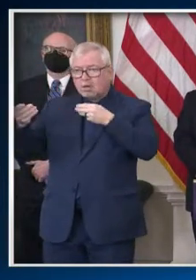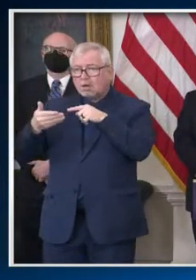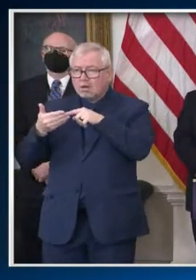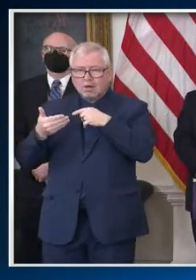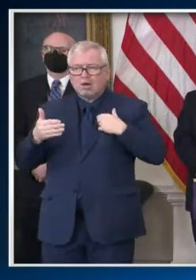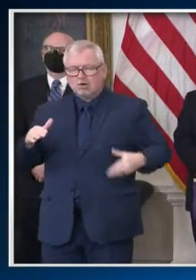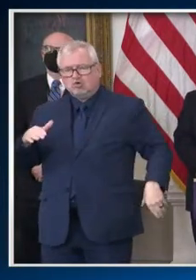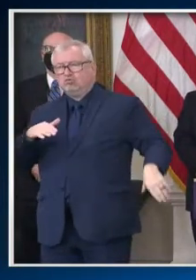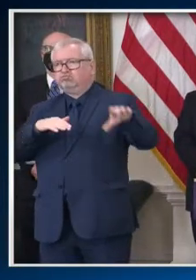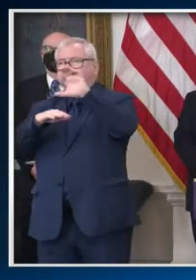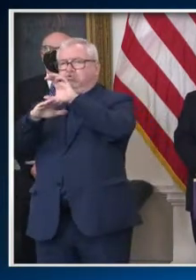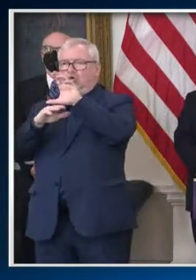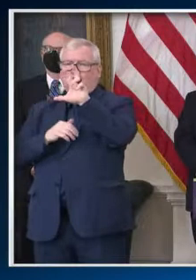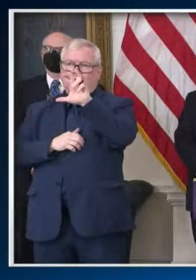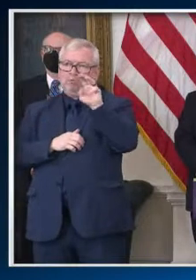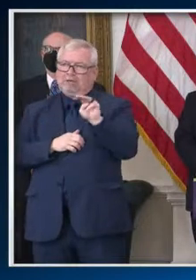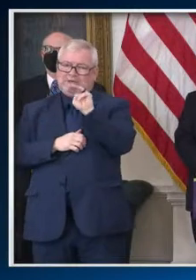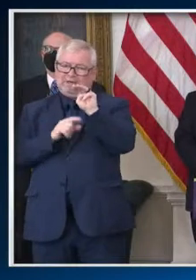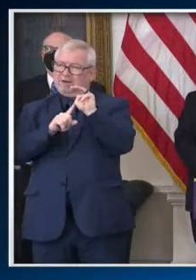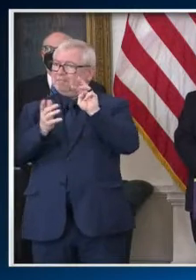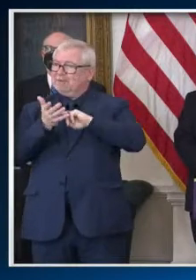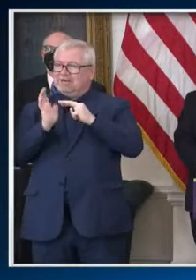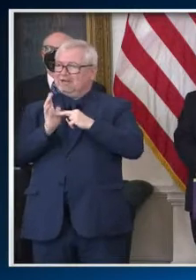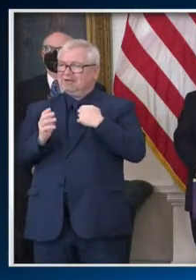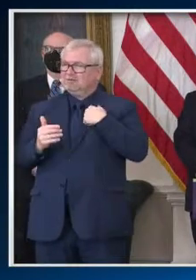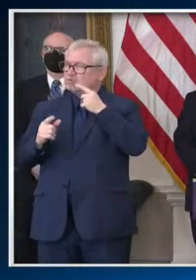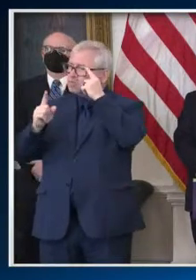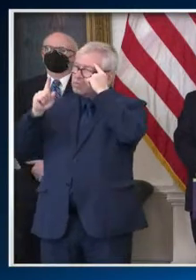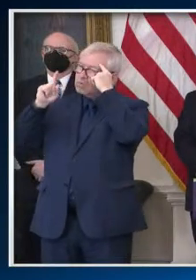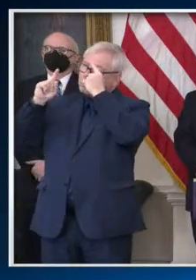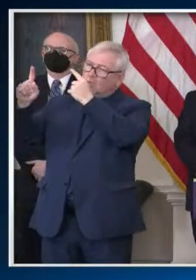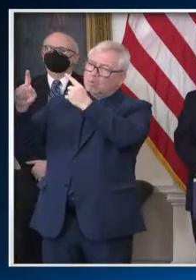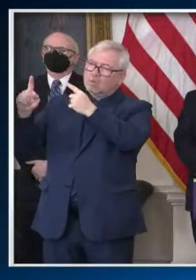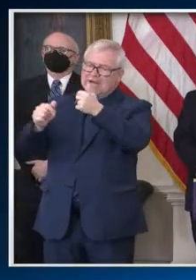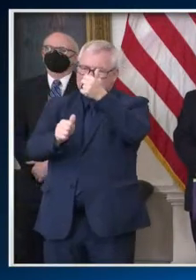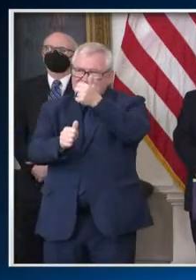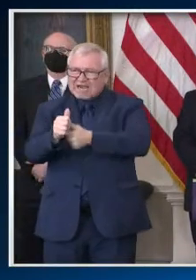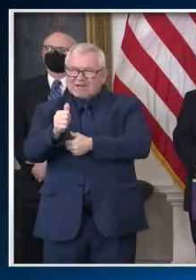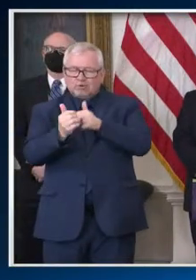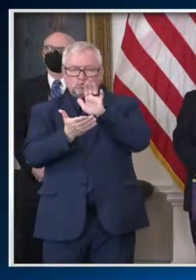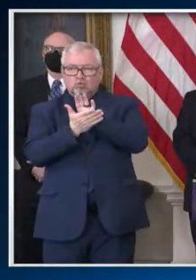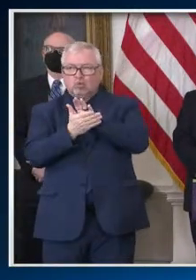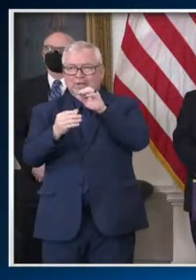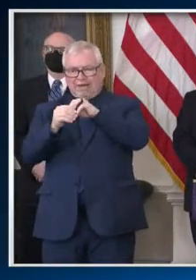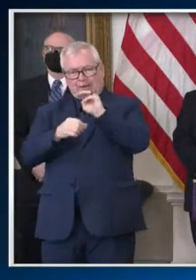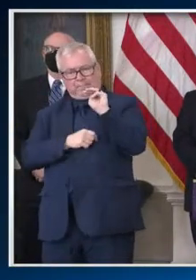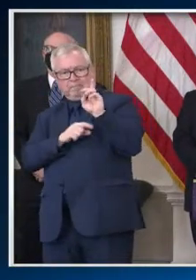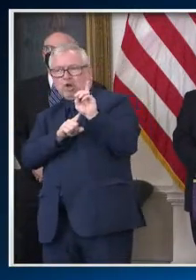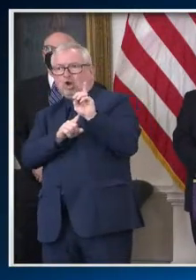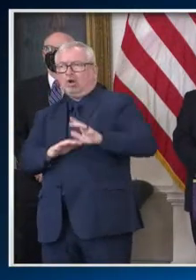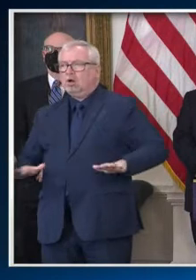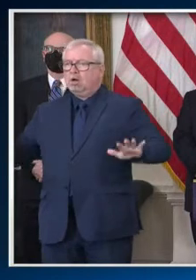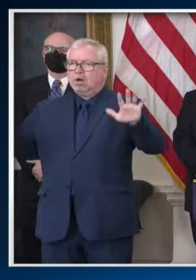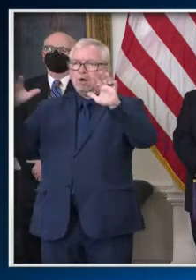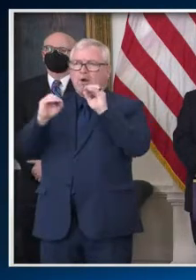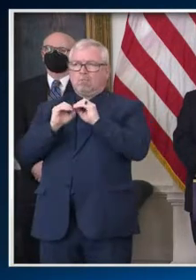our historic initiative to bring every single school in the state into the 21st century.